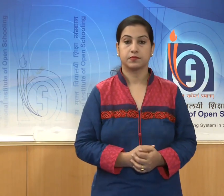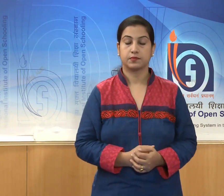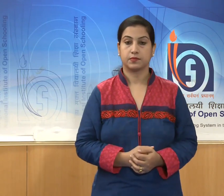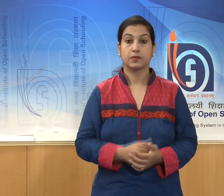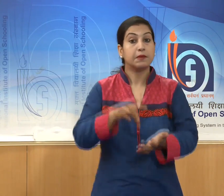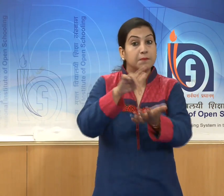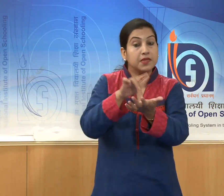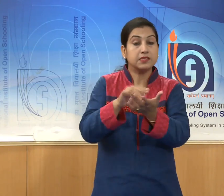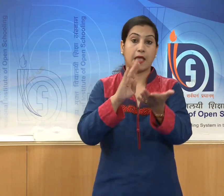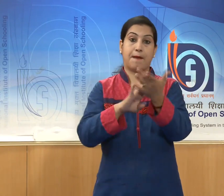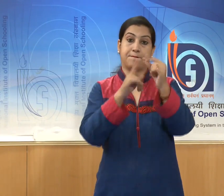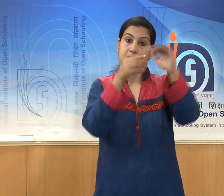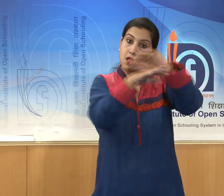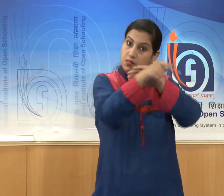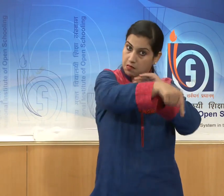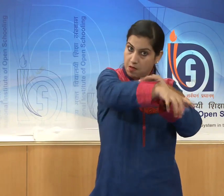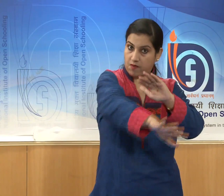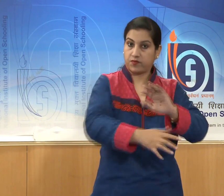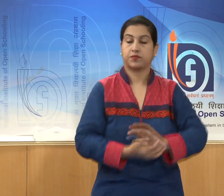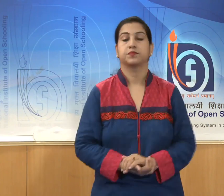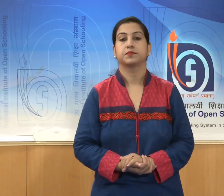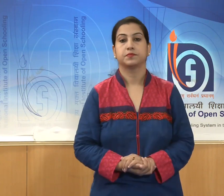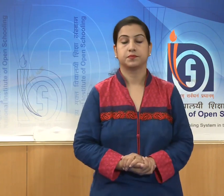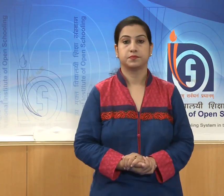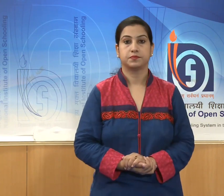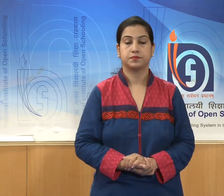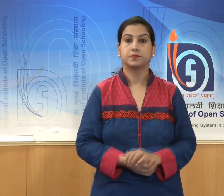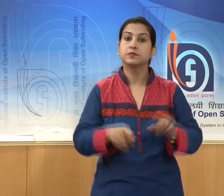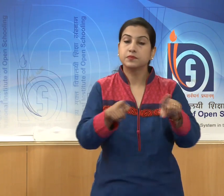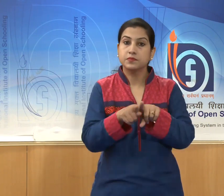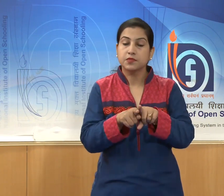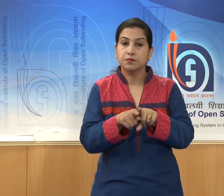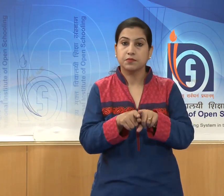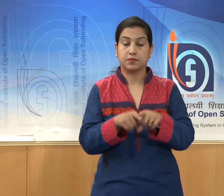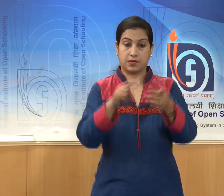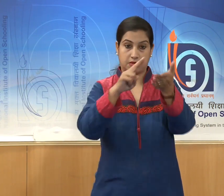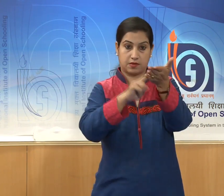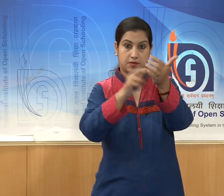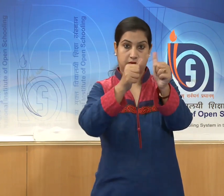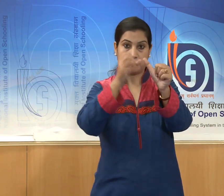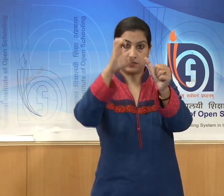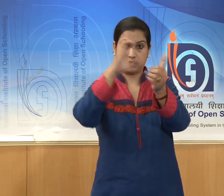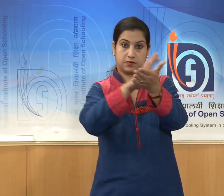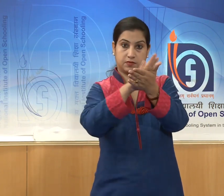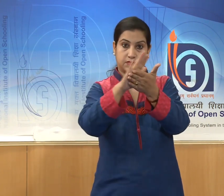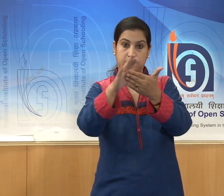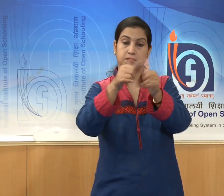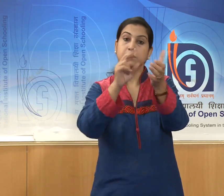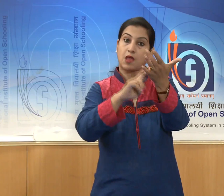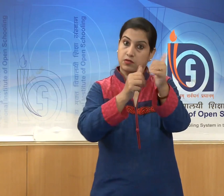and the Nachna and